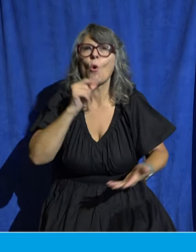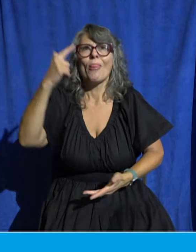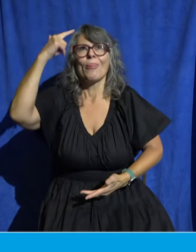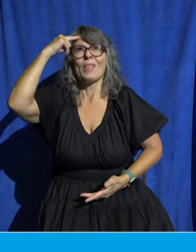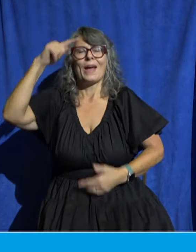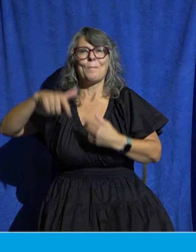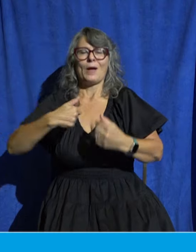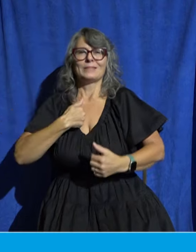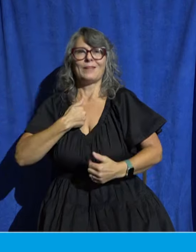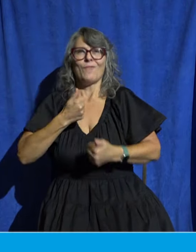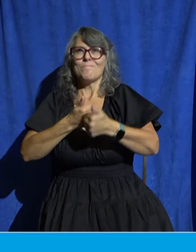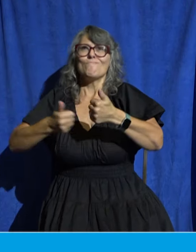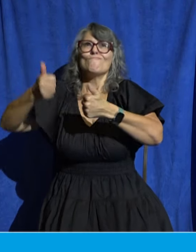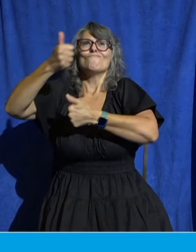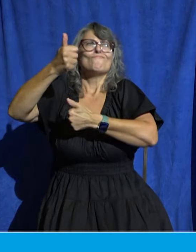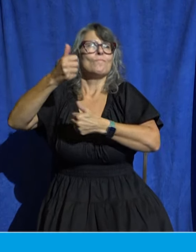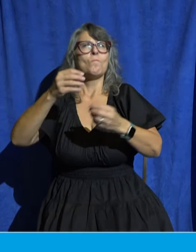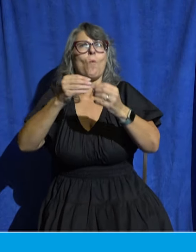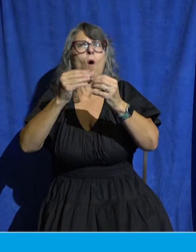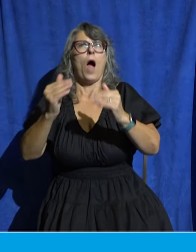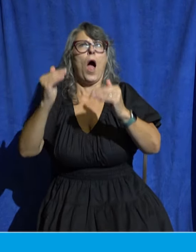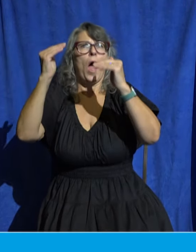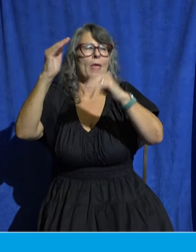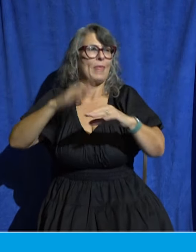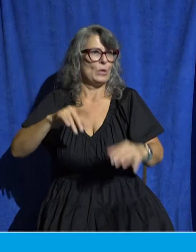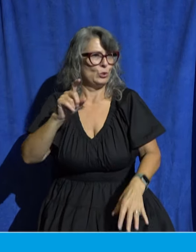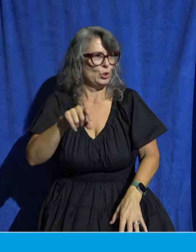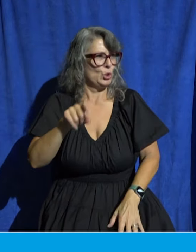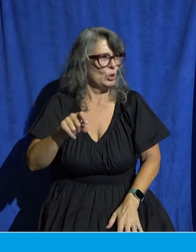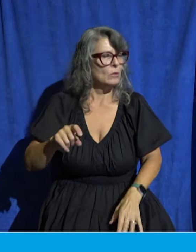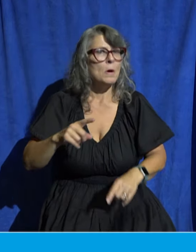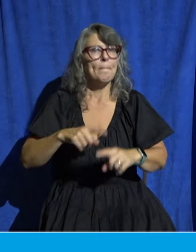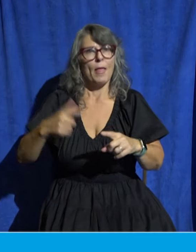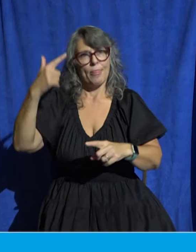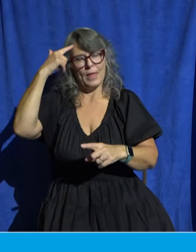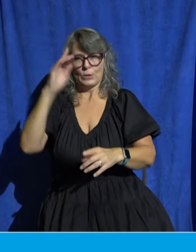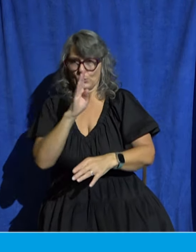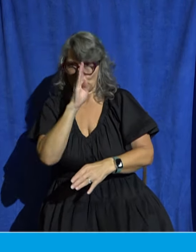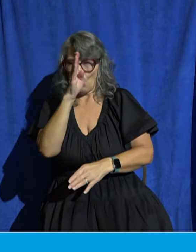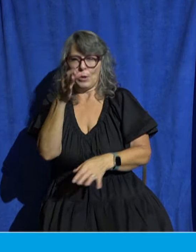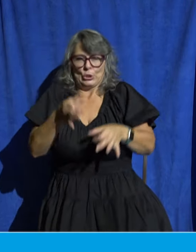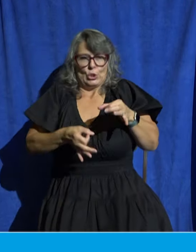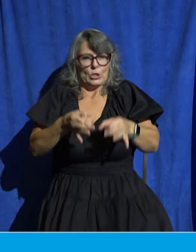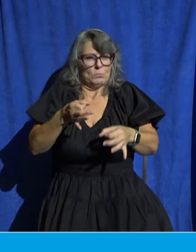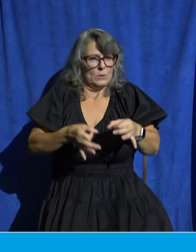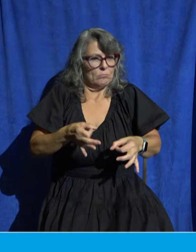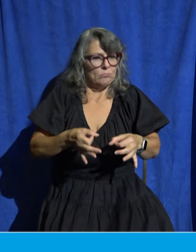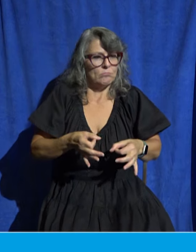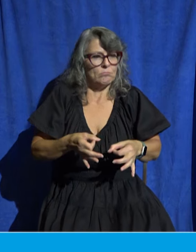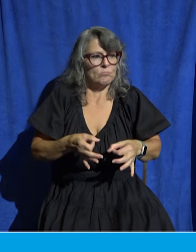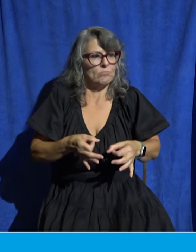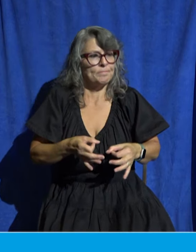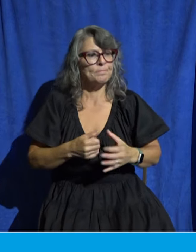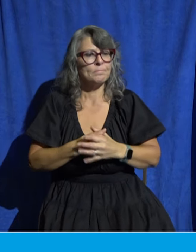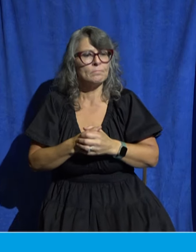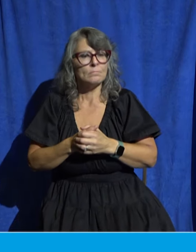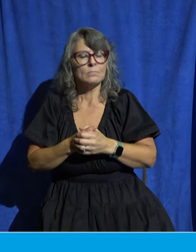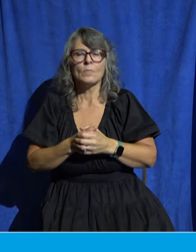highly than he ought to think, but to think with sober judgment, each according to the measure of faith that God has assigned.